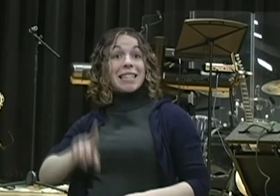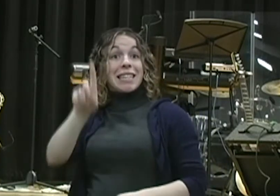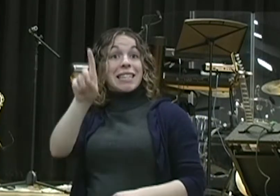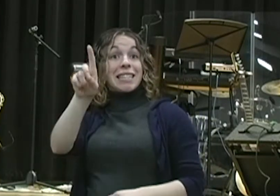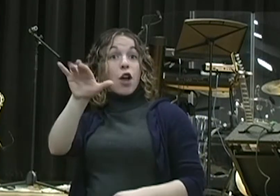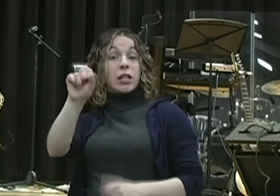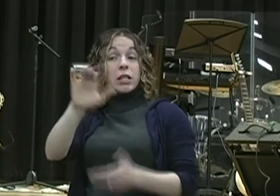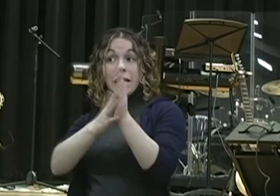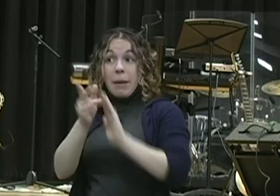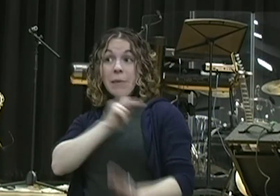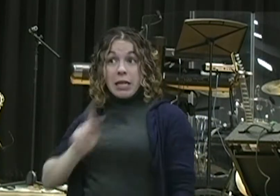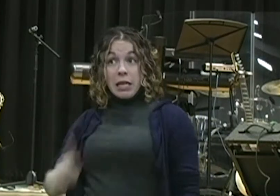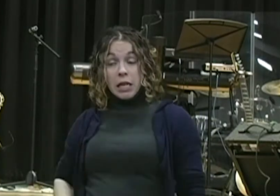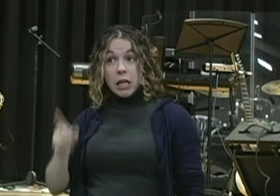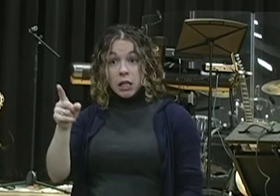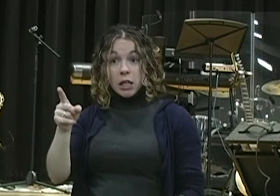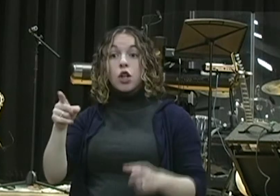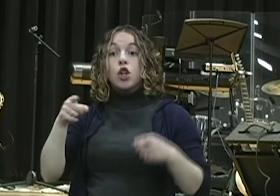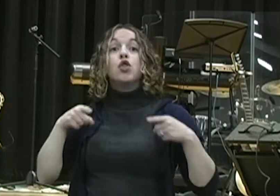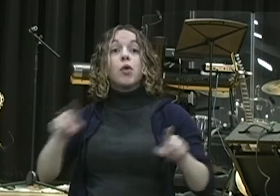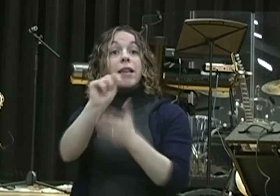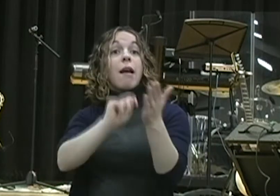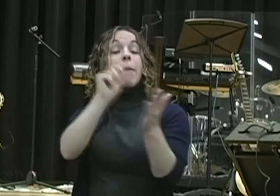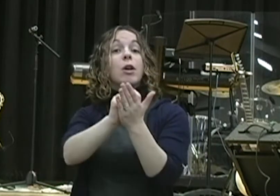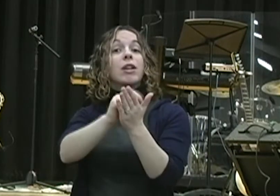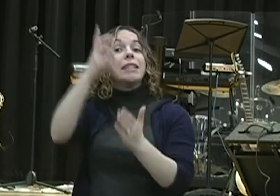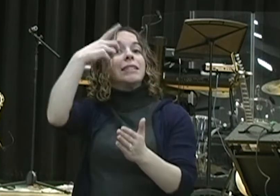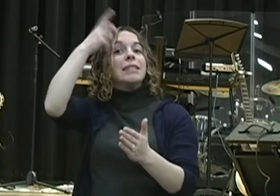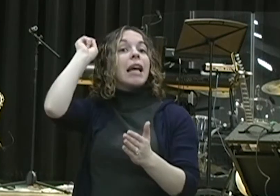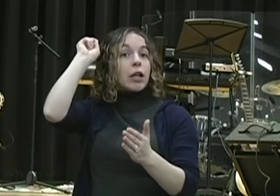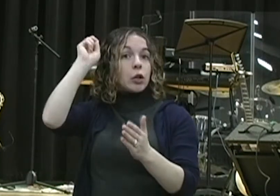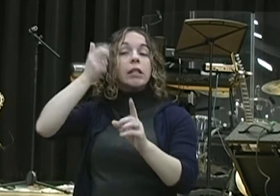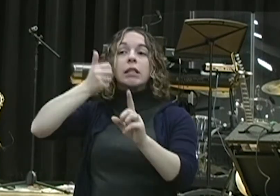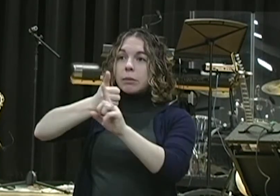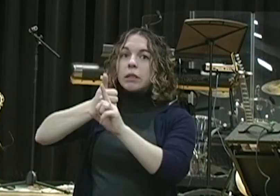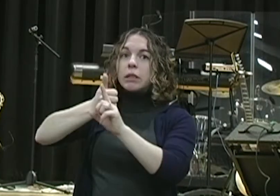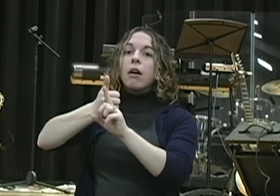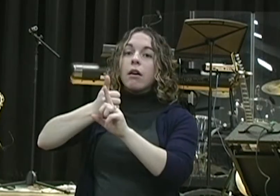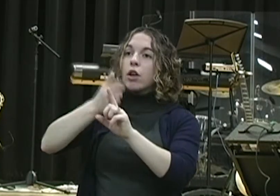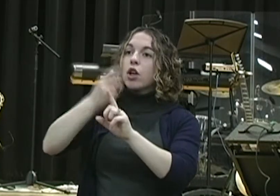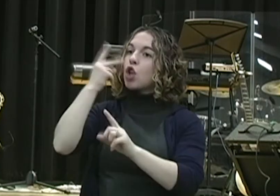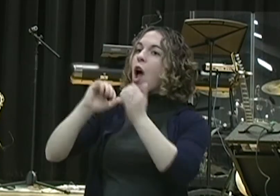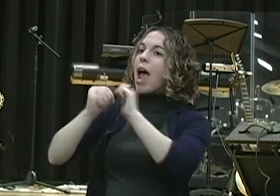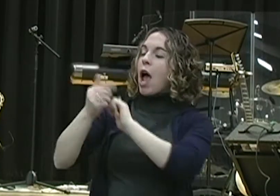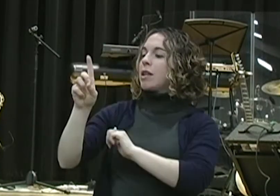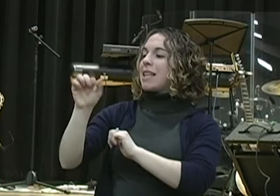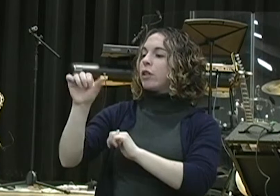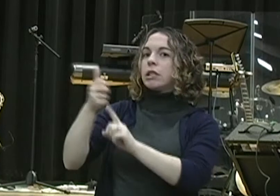observed in the books of years, which was revealed as the word of the Lord to Jeremiah the prophet for the